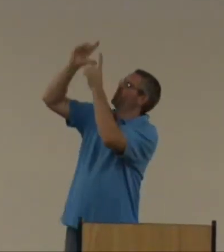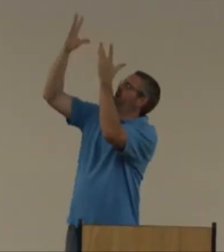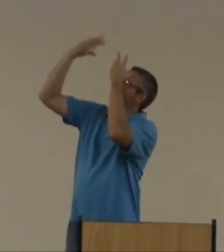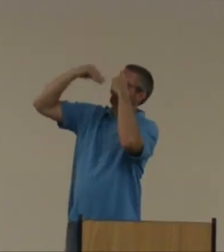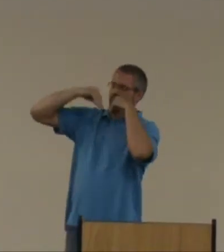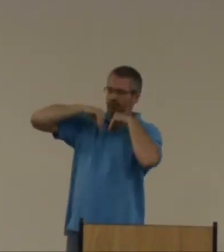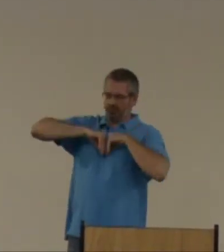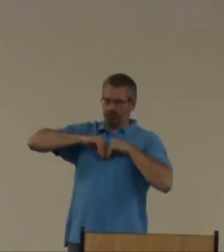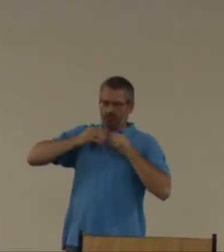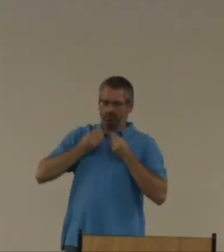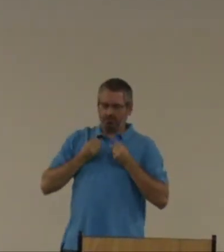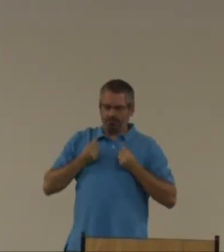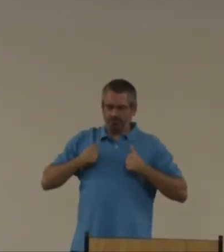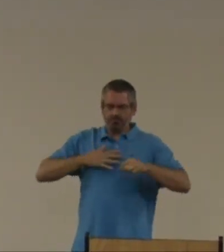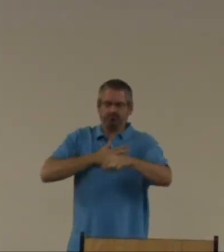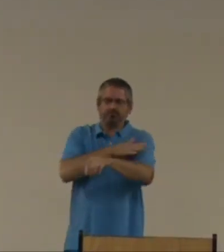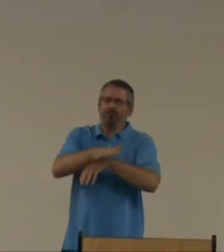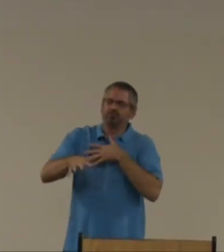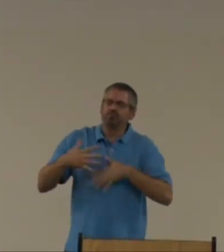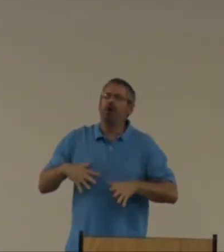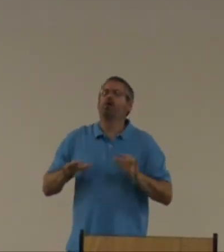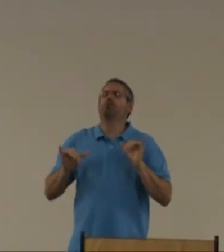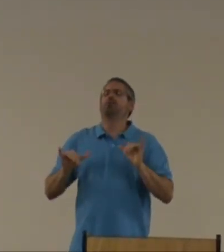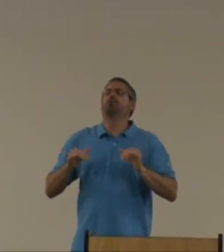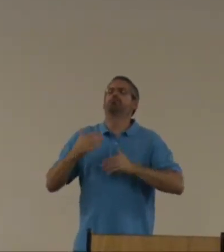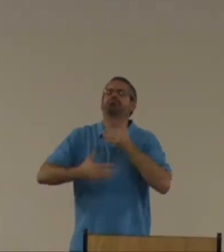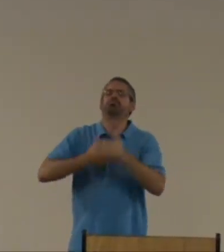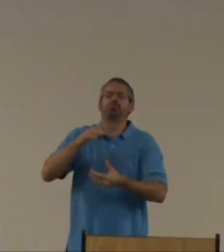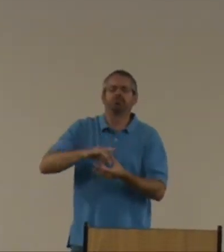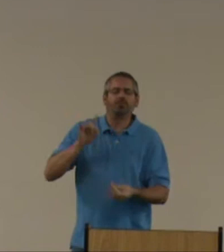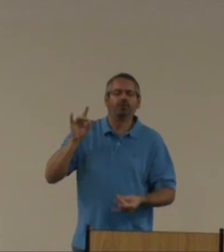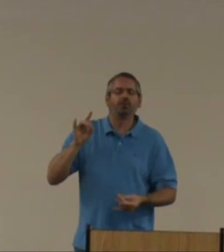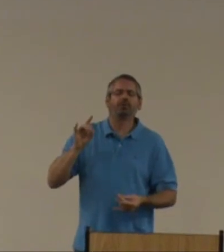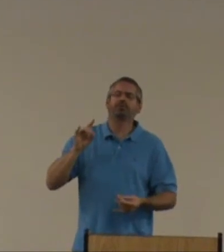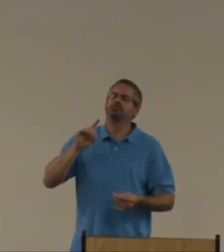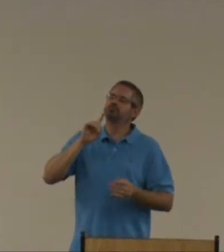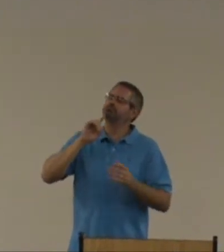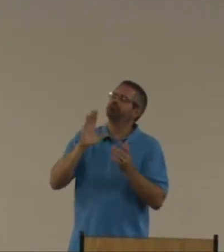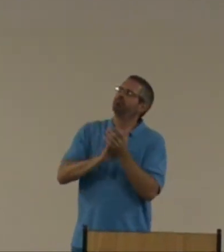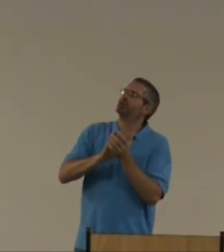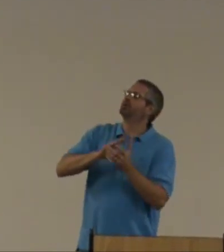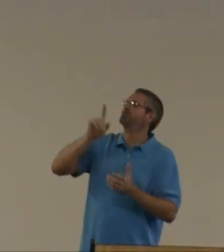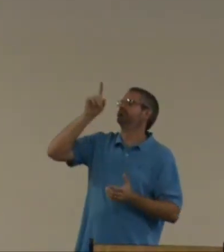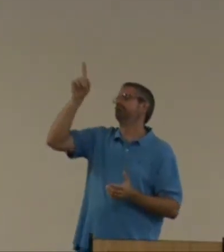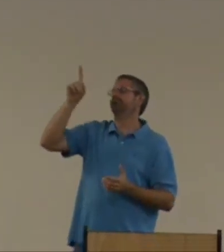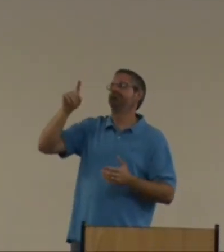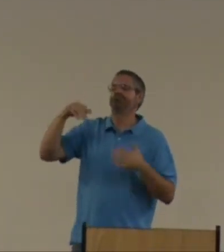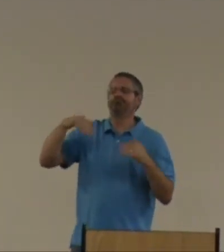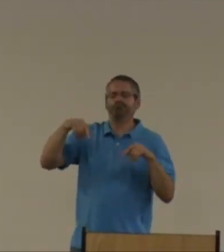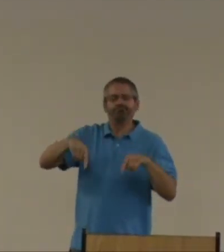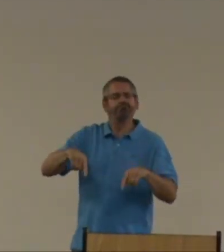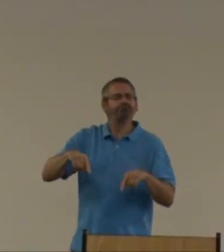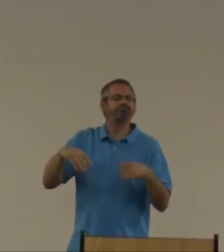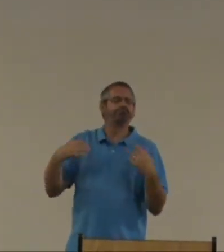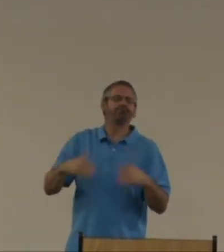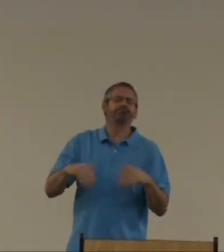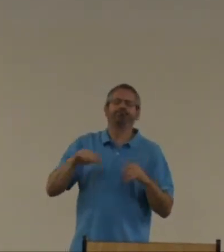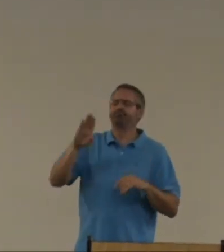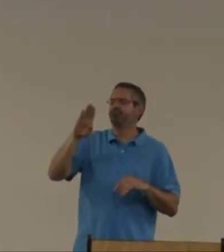me. Working in everyone here. Your spirit comes into us. And works. goes out among us. Your spirit. And welcome here. In this